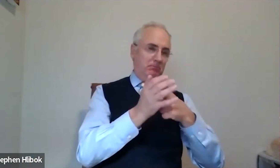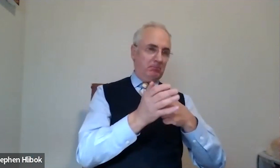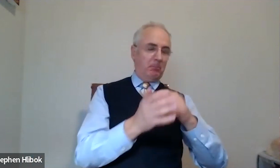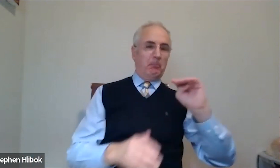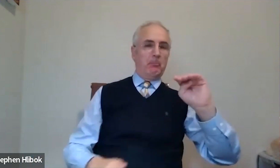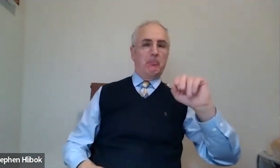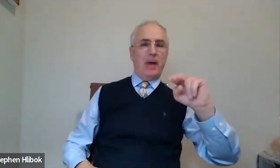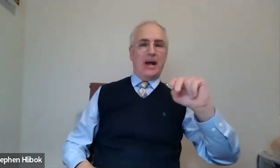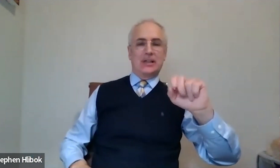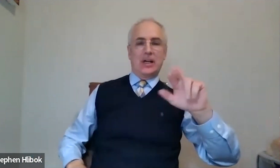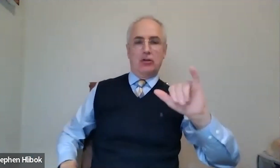distribution.